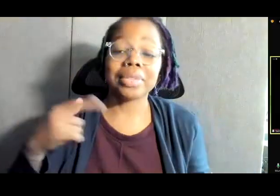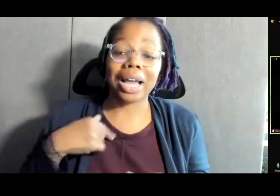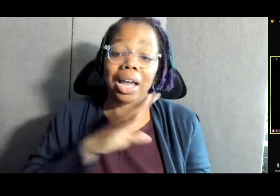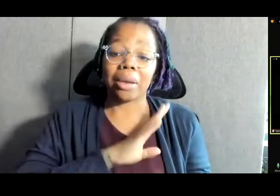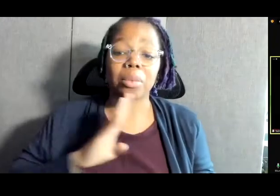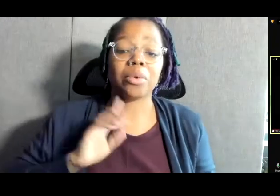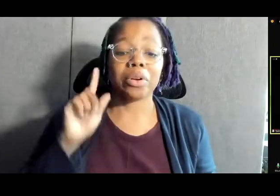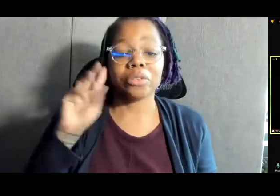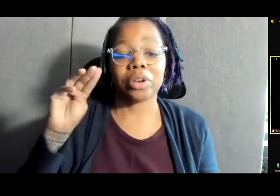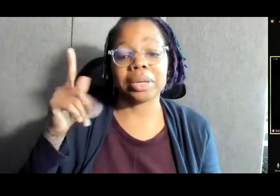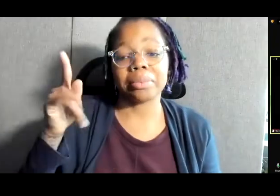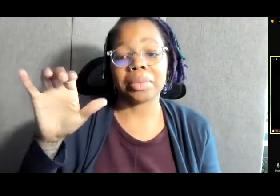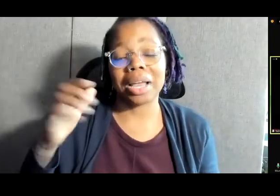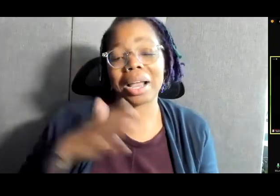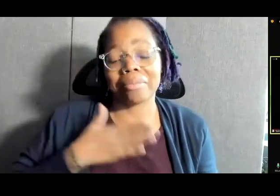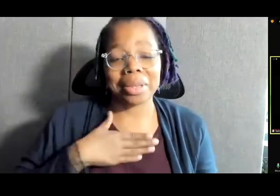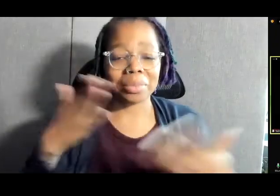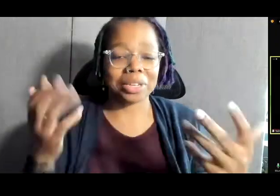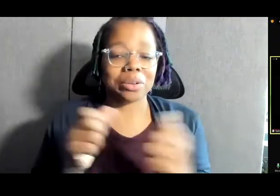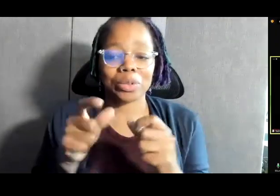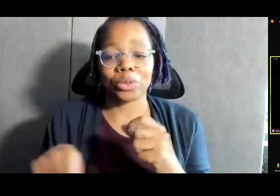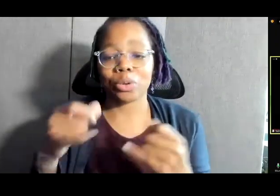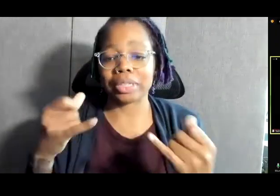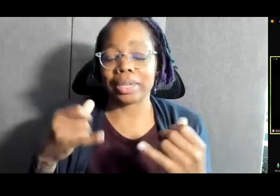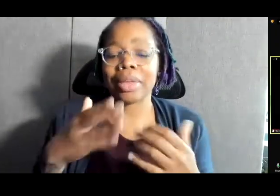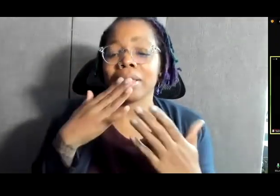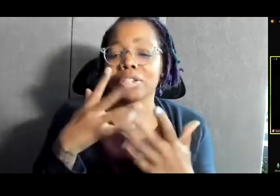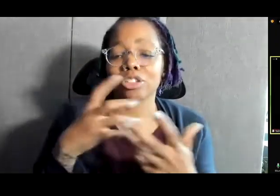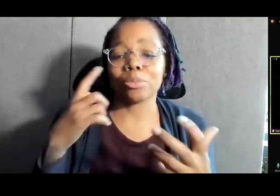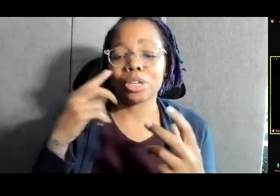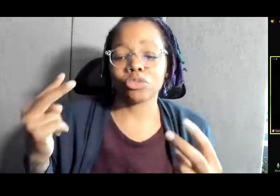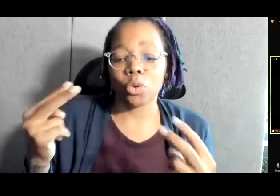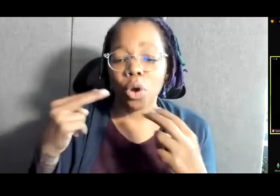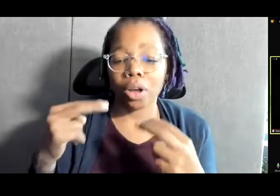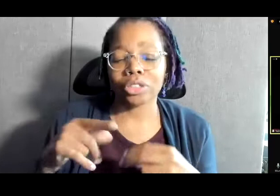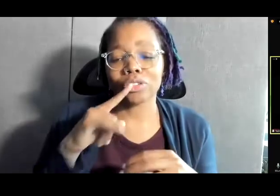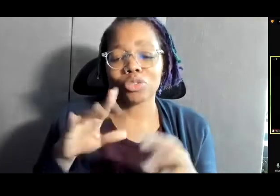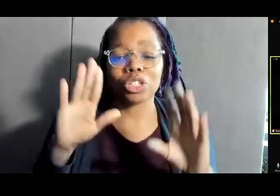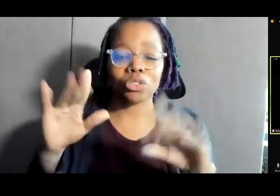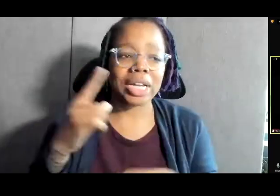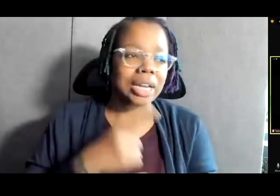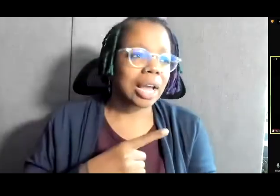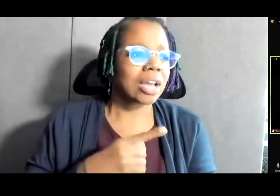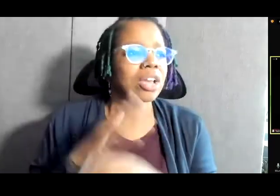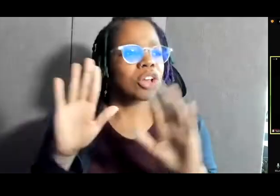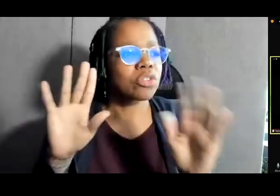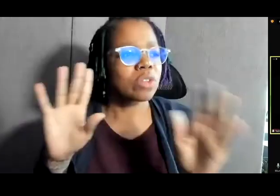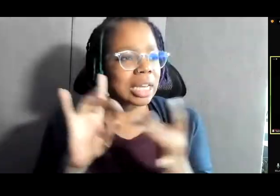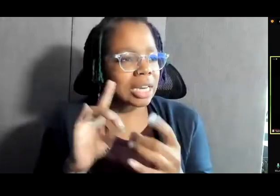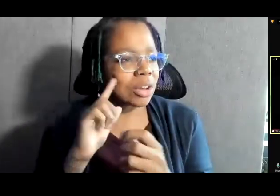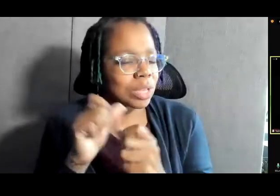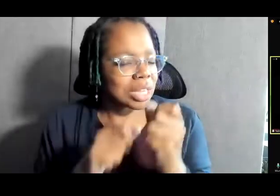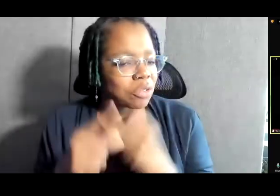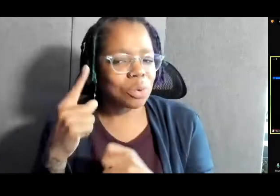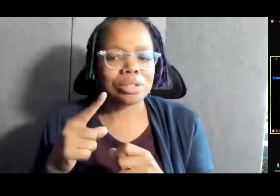member for the Muslim Public Affairs Council. I'm happy to be with you all today. Thank you all for tuning in. It's been such a great day. Great to connect with everyone. I'm so